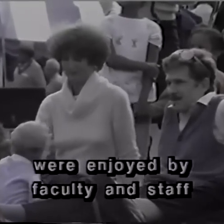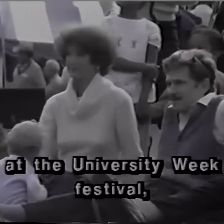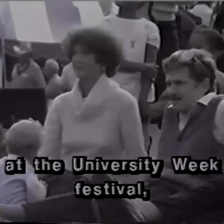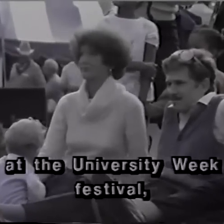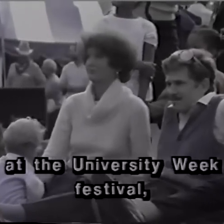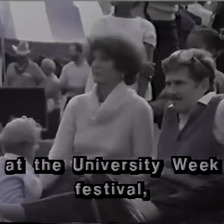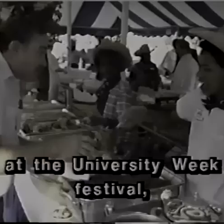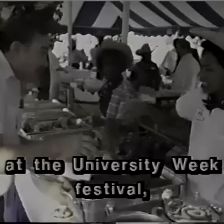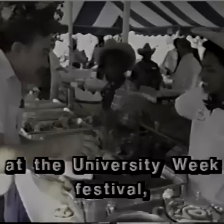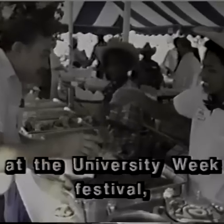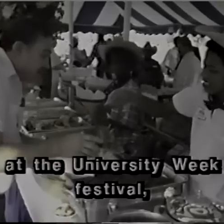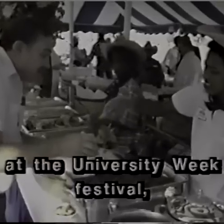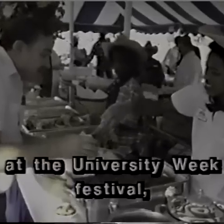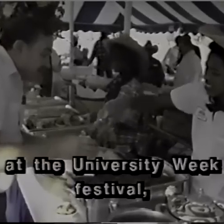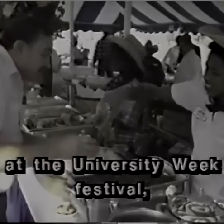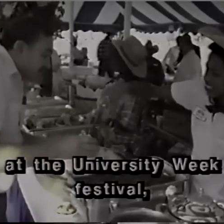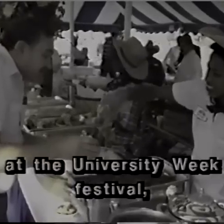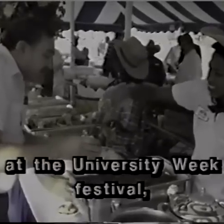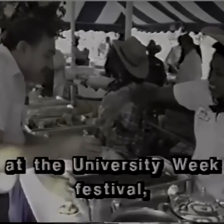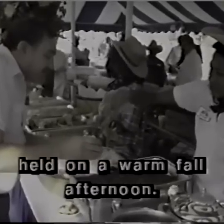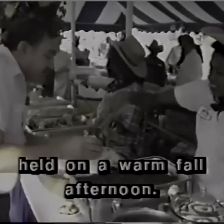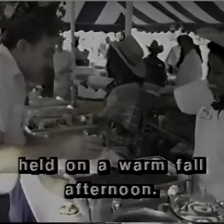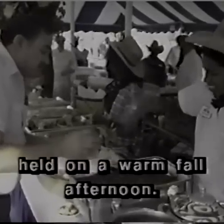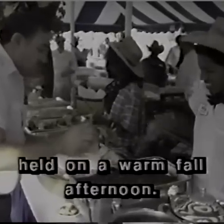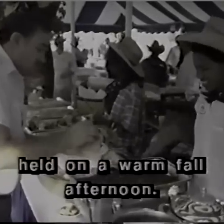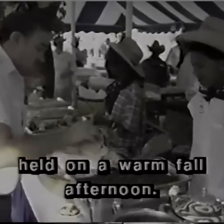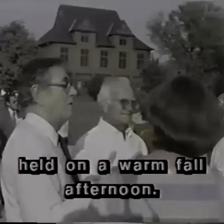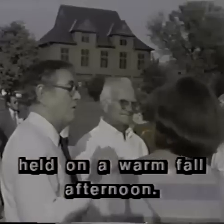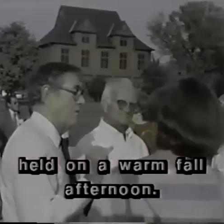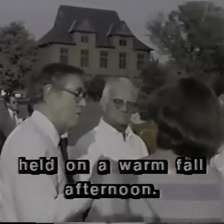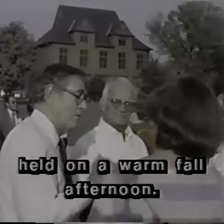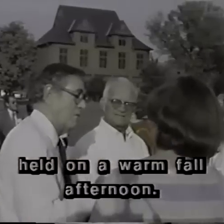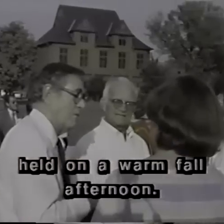the University Week Festival, held on a warm fall afternoon.